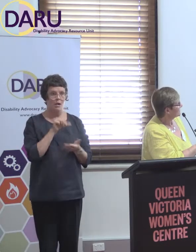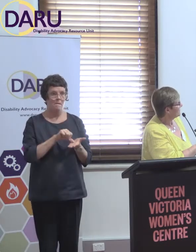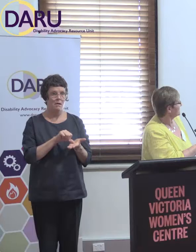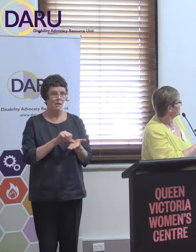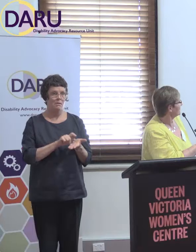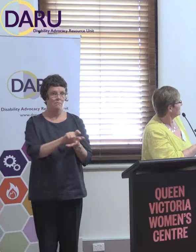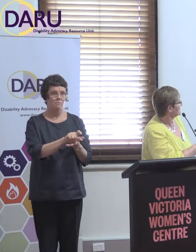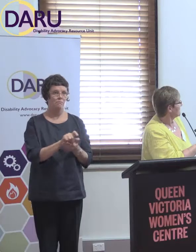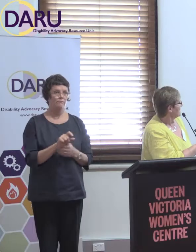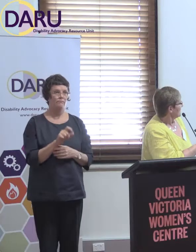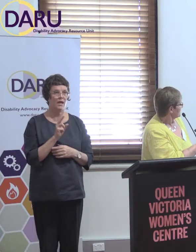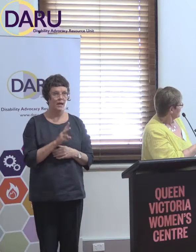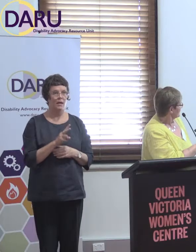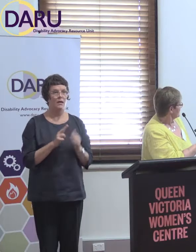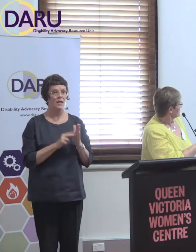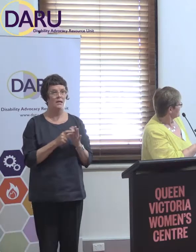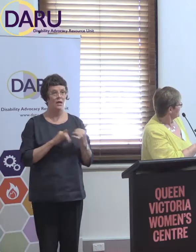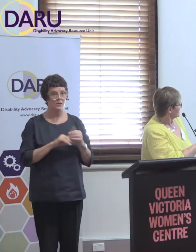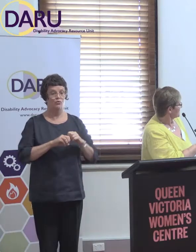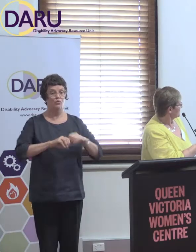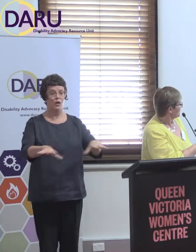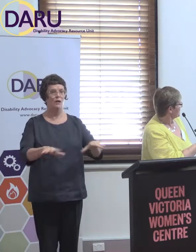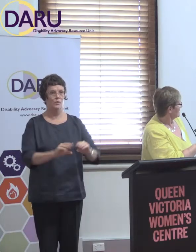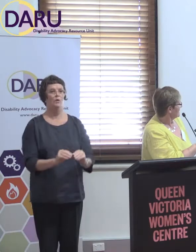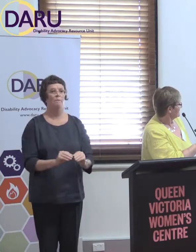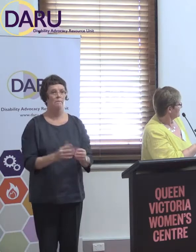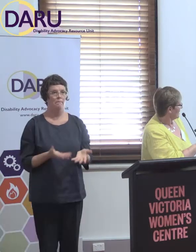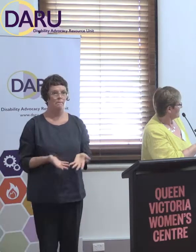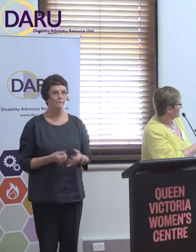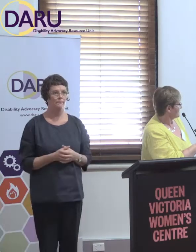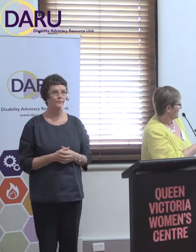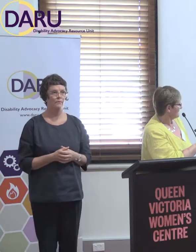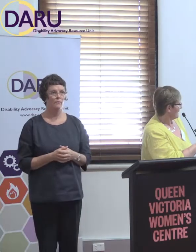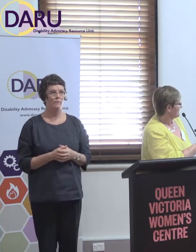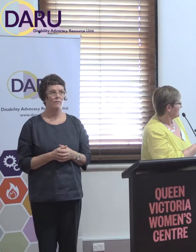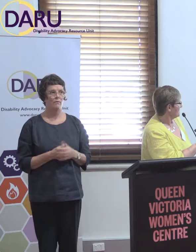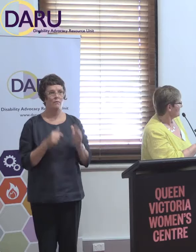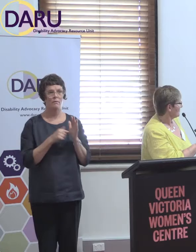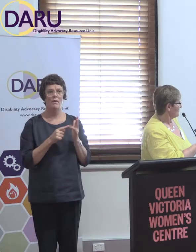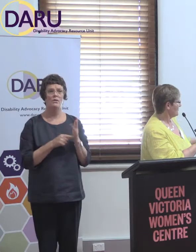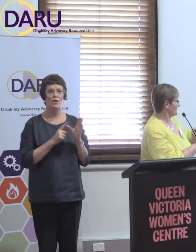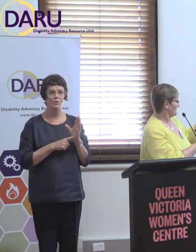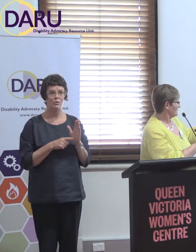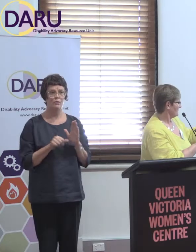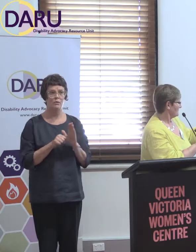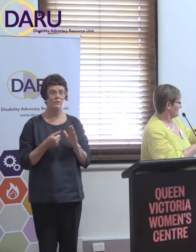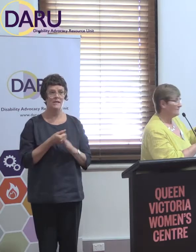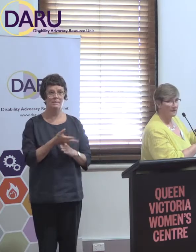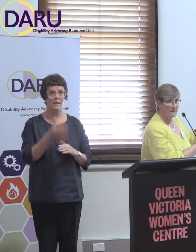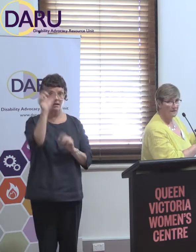again, we'll stop at the full rollout. So, you can see that the total amount of money right now that's being spent in the broad